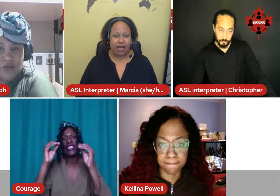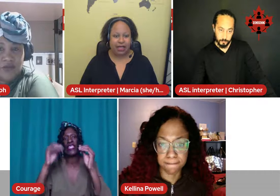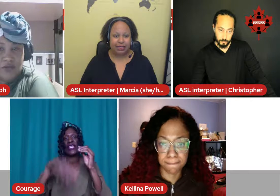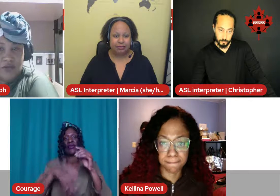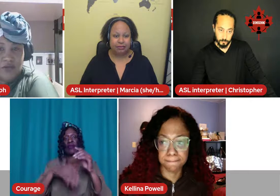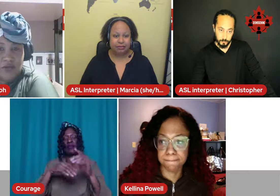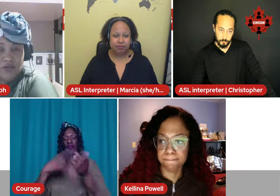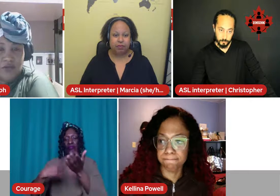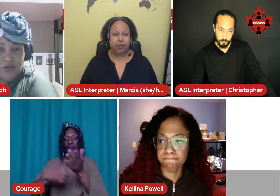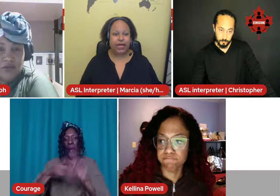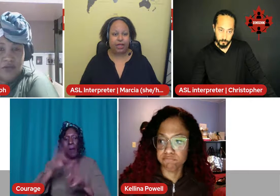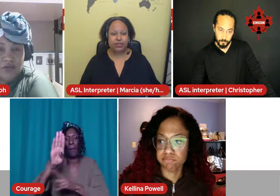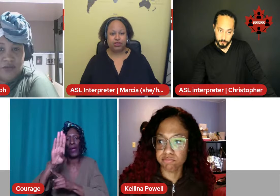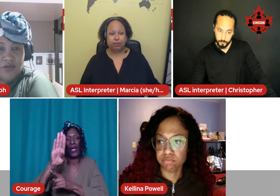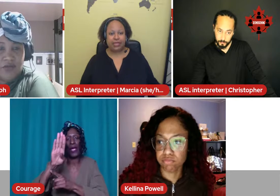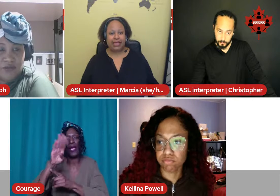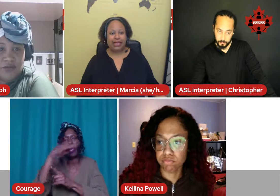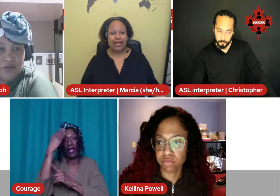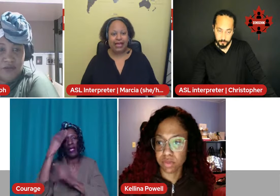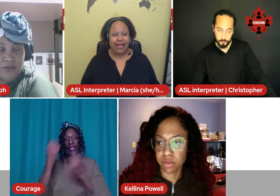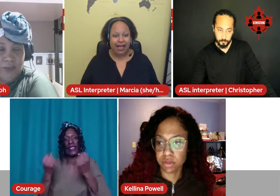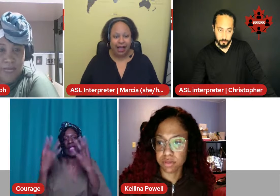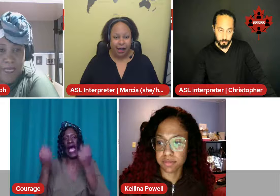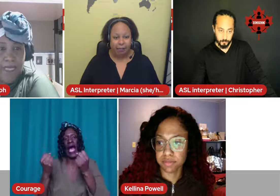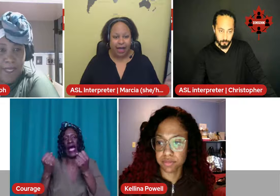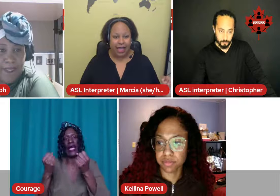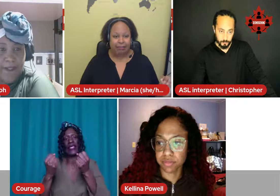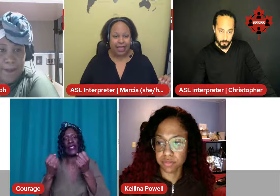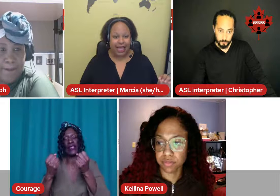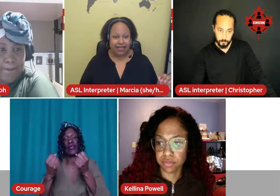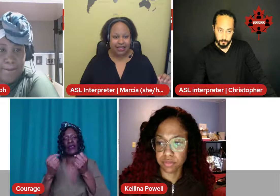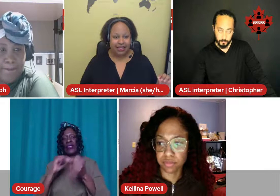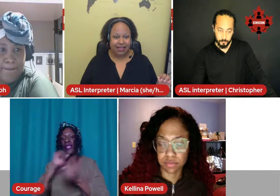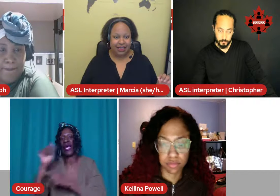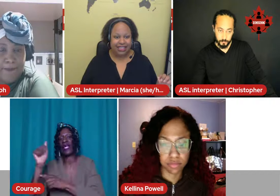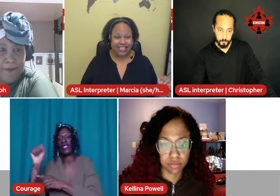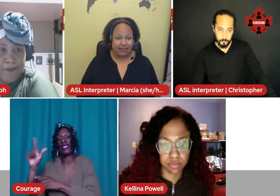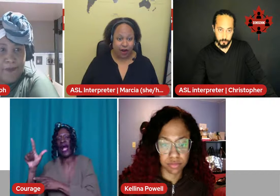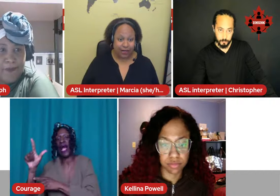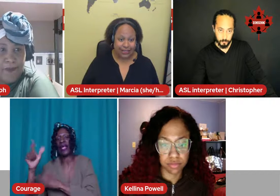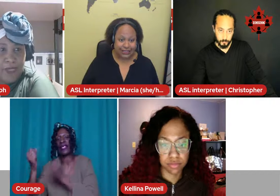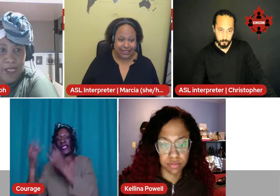uh, put out on social media by black deaf artists.